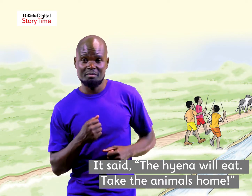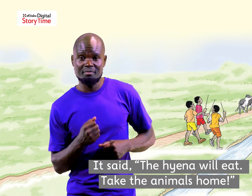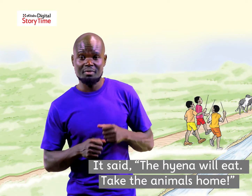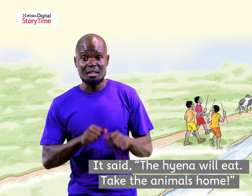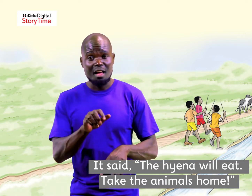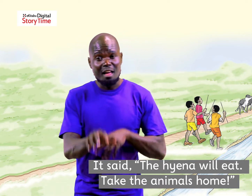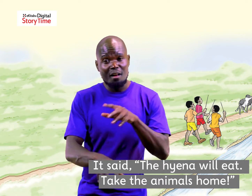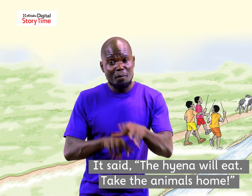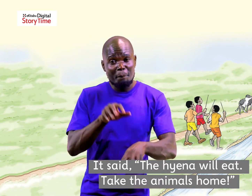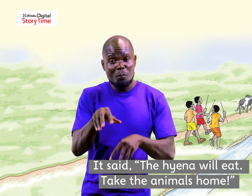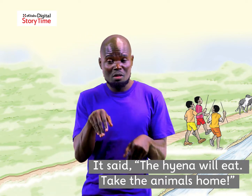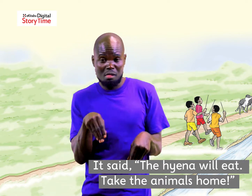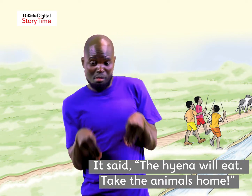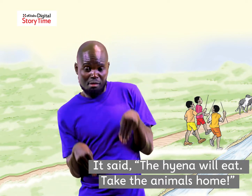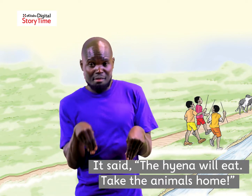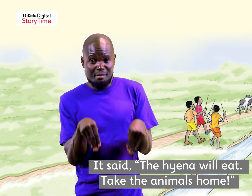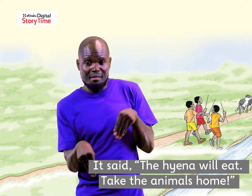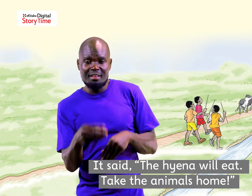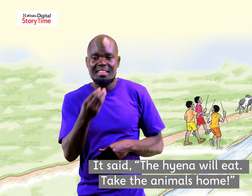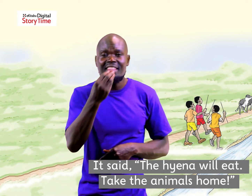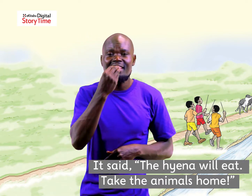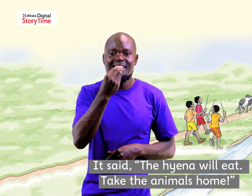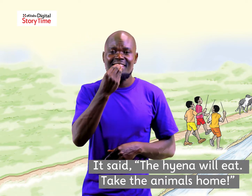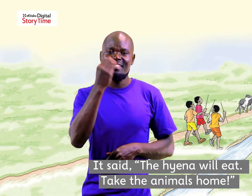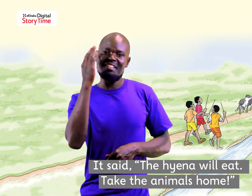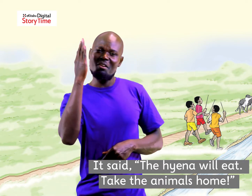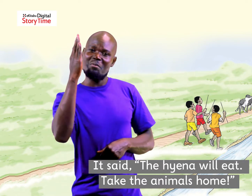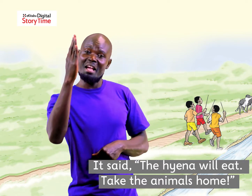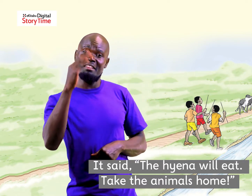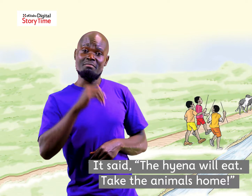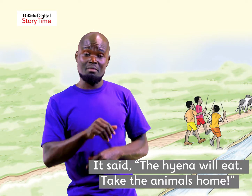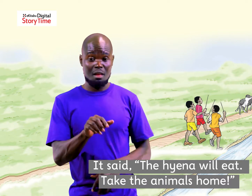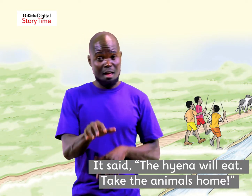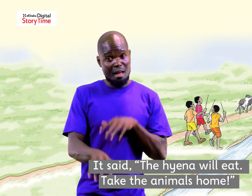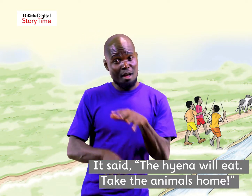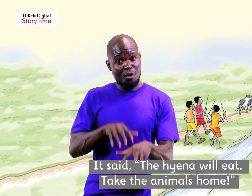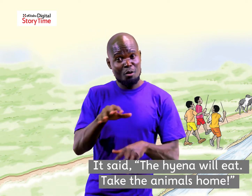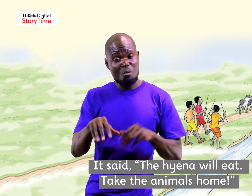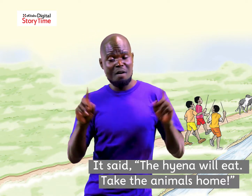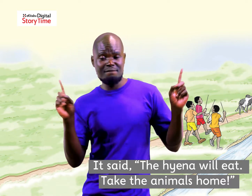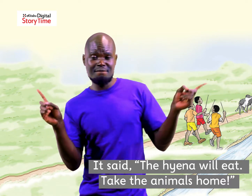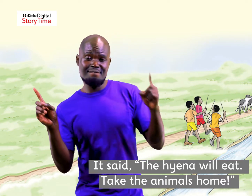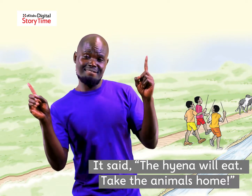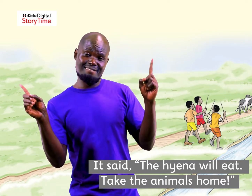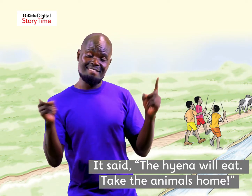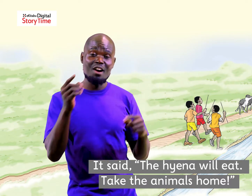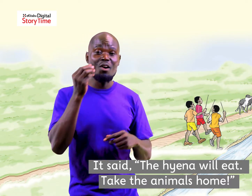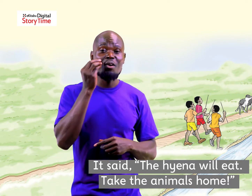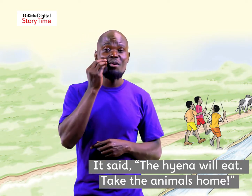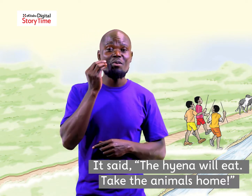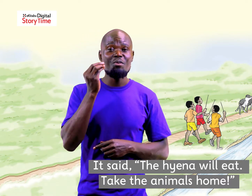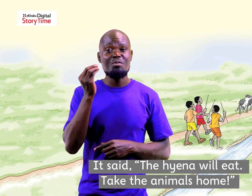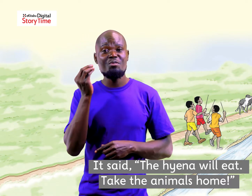it said the hyena will eat take the animals take